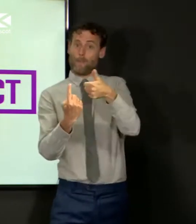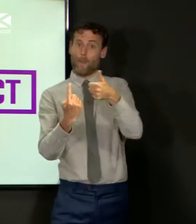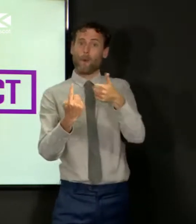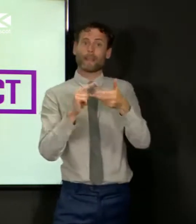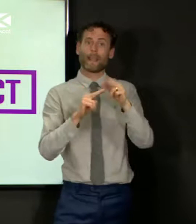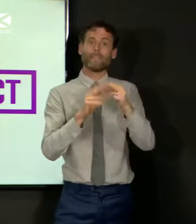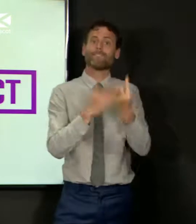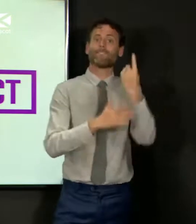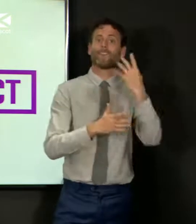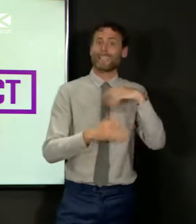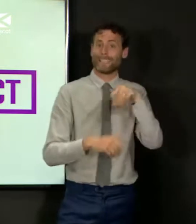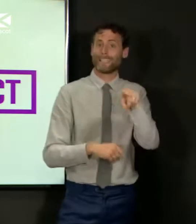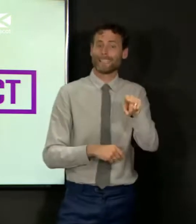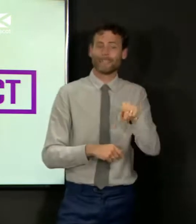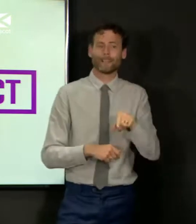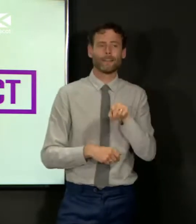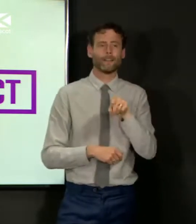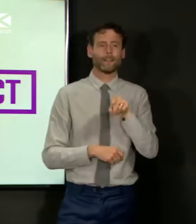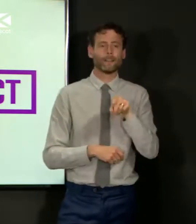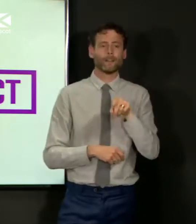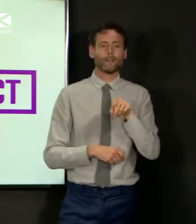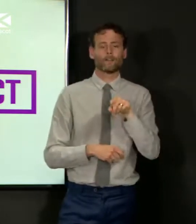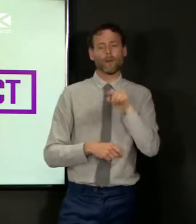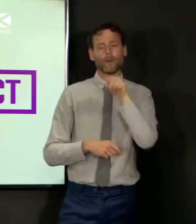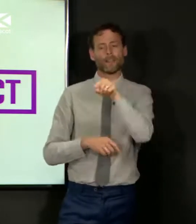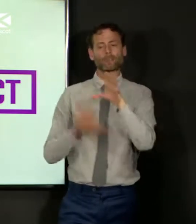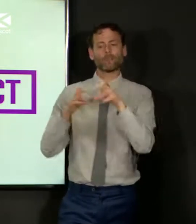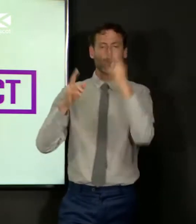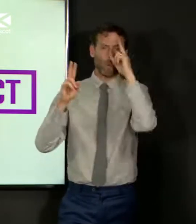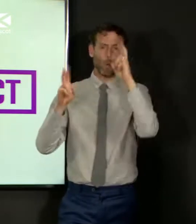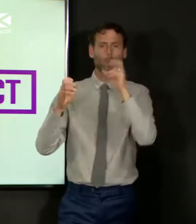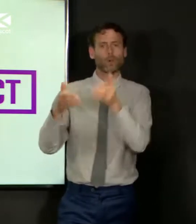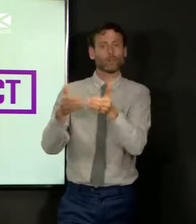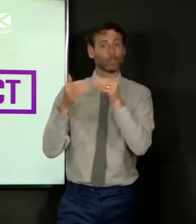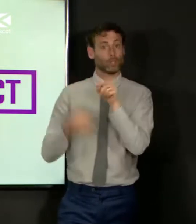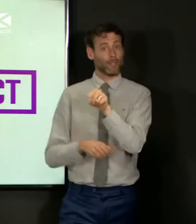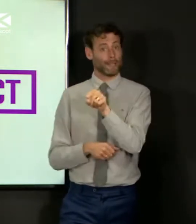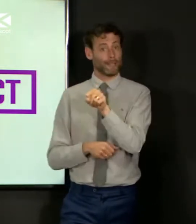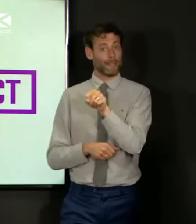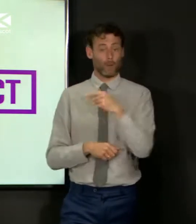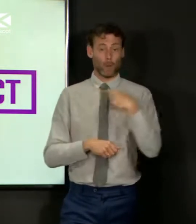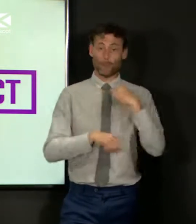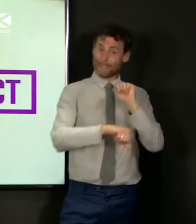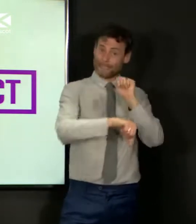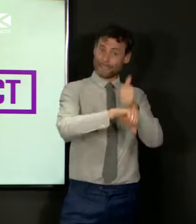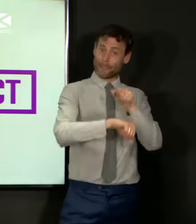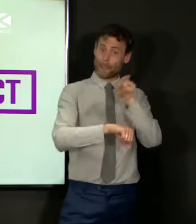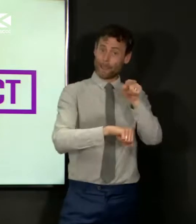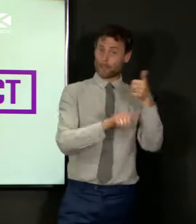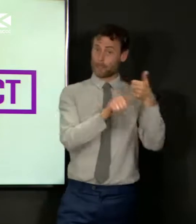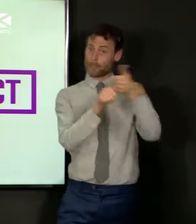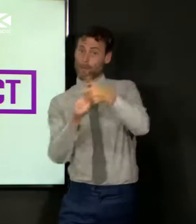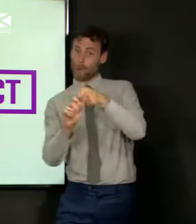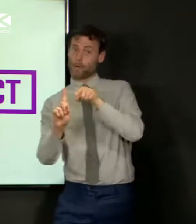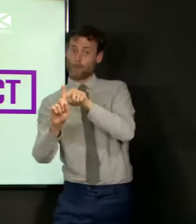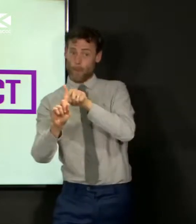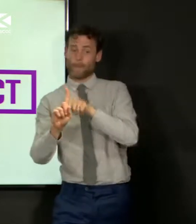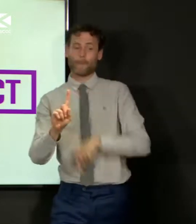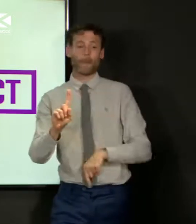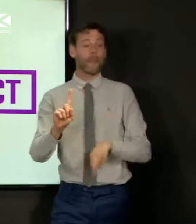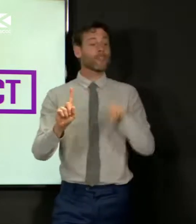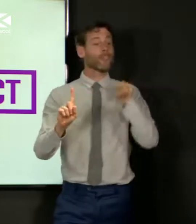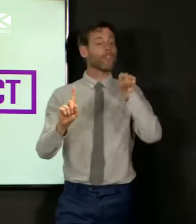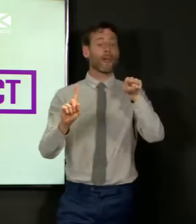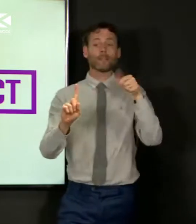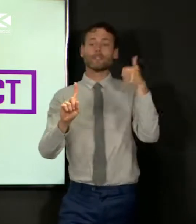and their health, the group who are currently shielding, that we've built on that operation and that will encompass